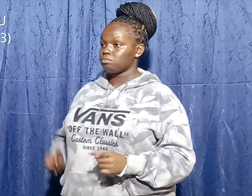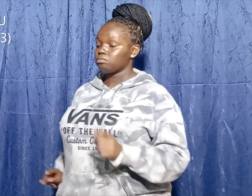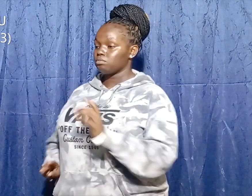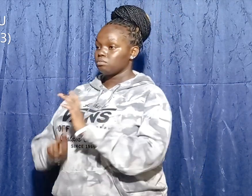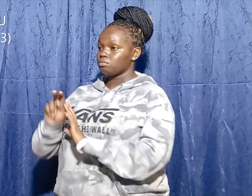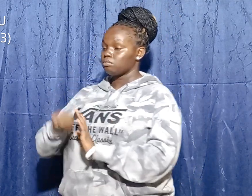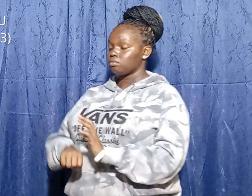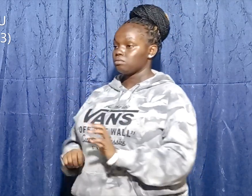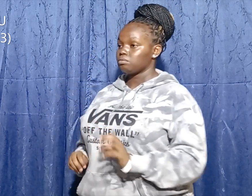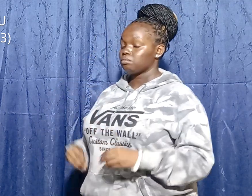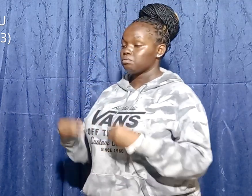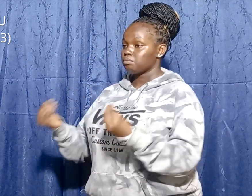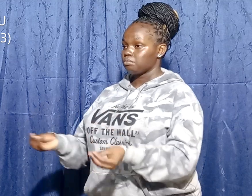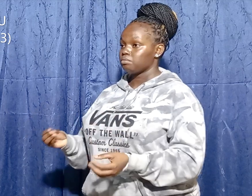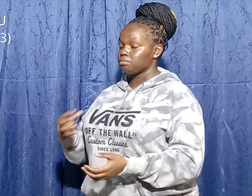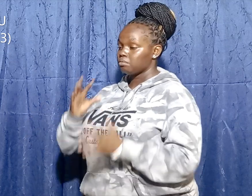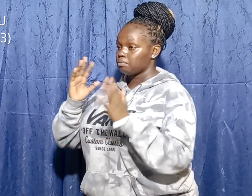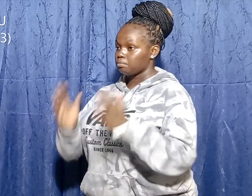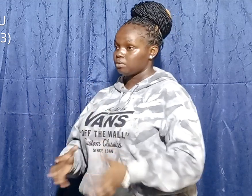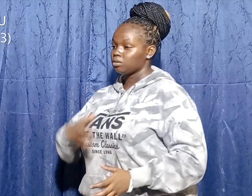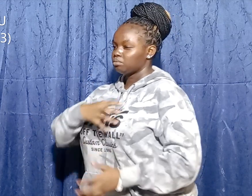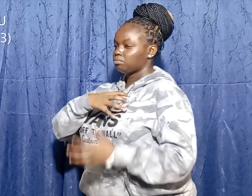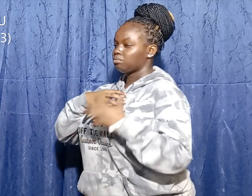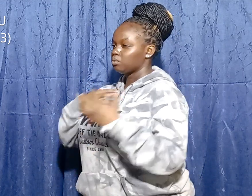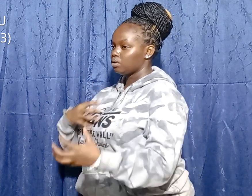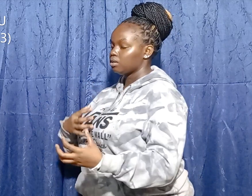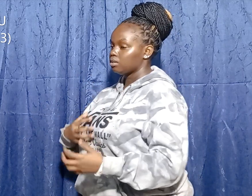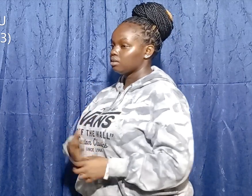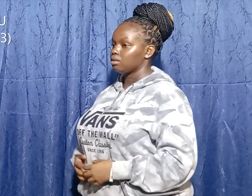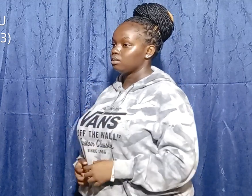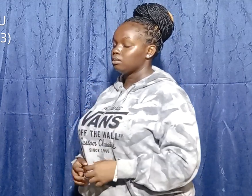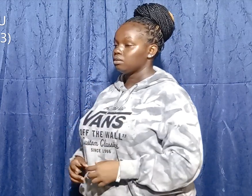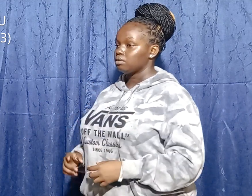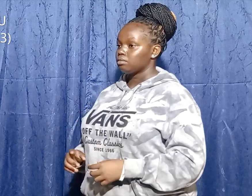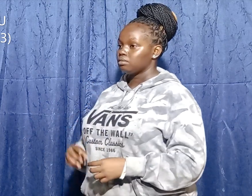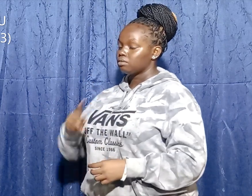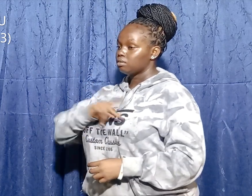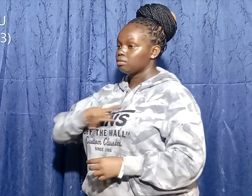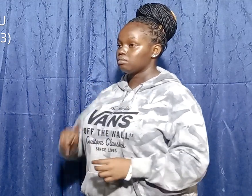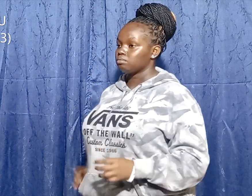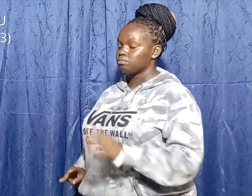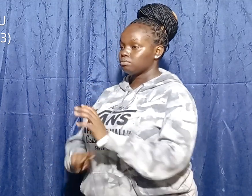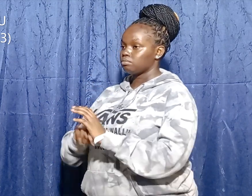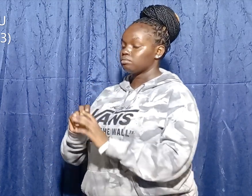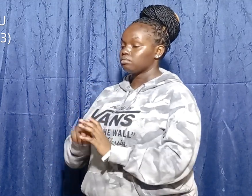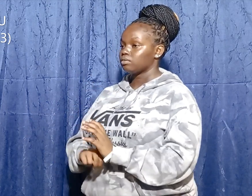wealth, King Saul will give the person the daughter to marry,